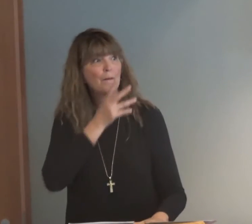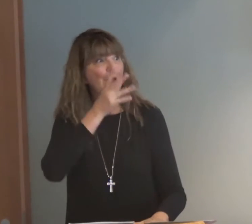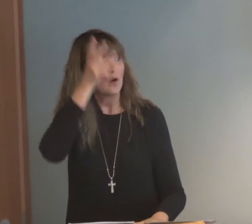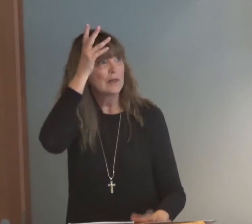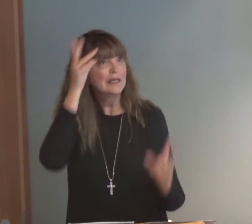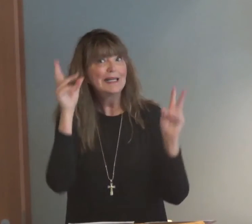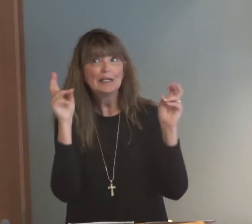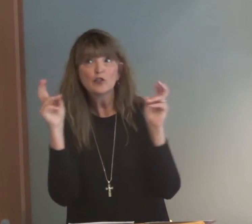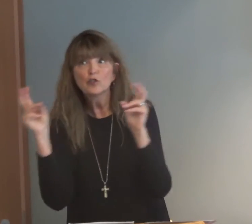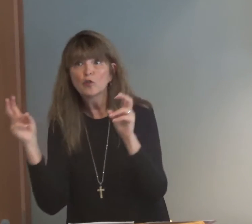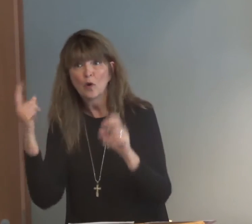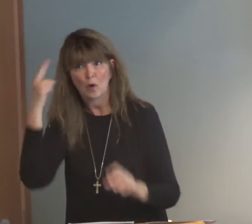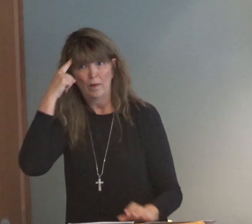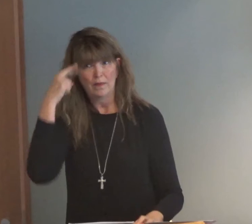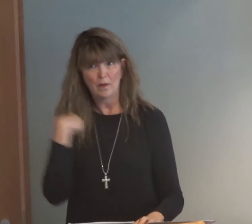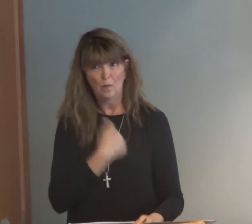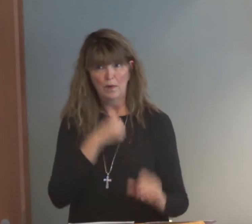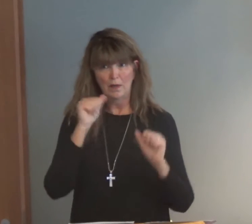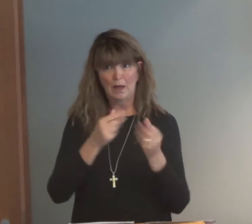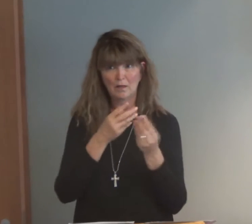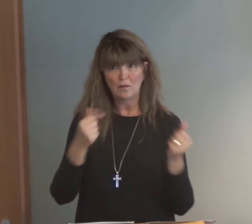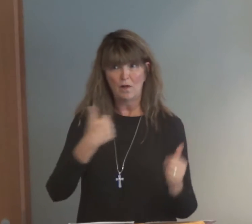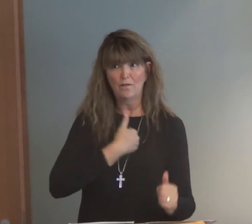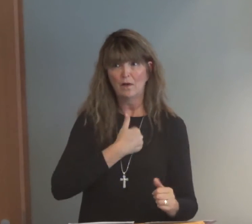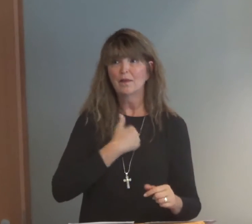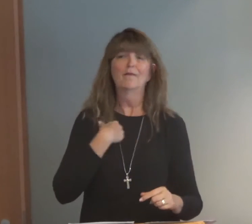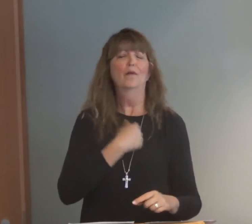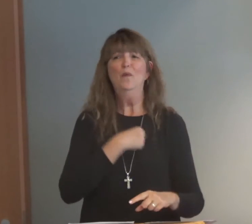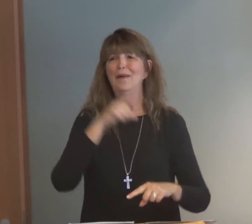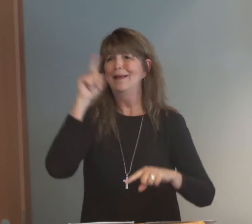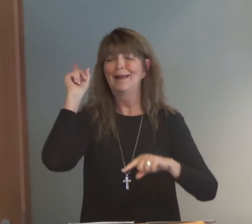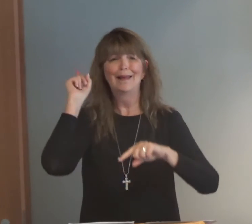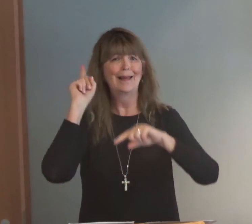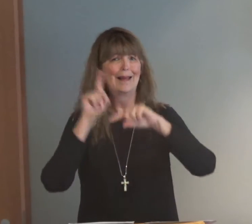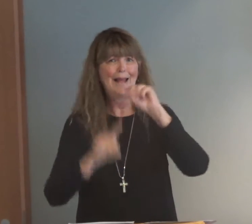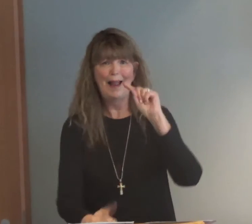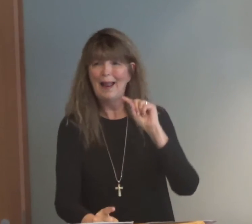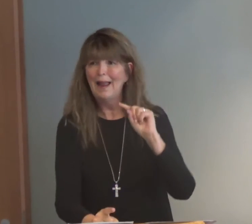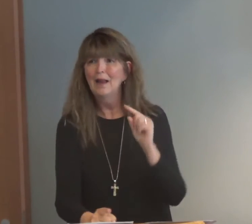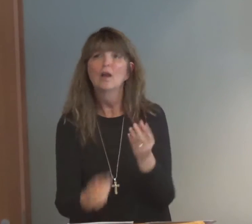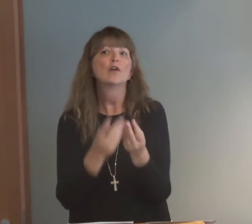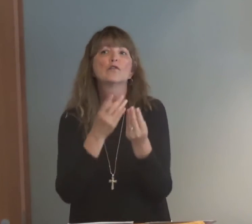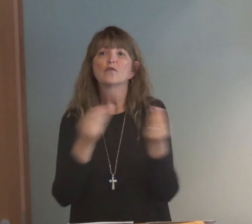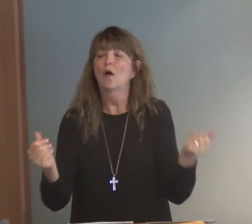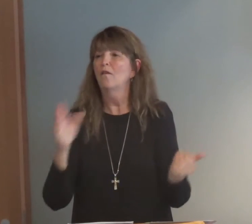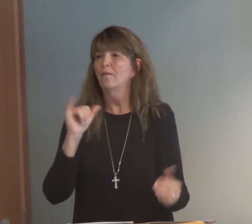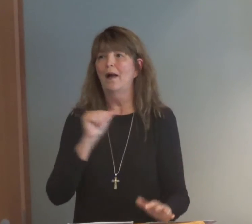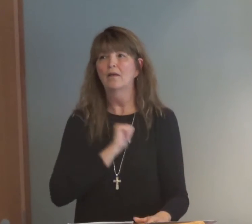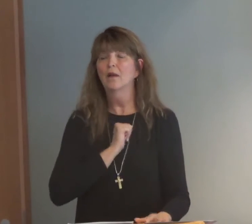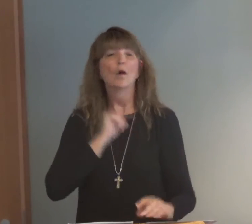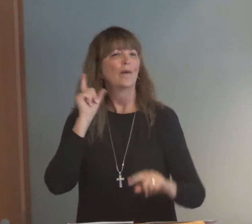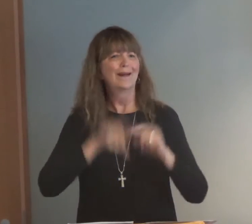budgeting, our parenting issues. If we think we can take care of all that on our own, we absolutely